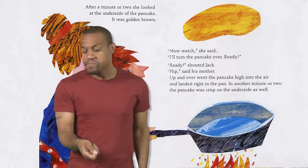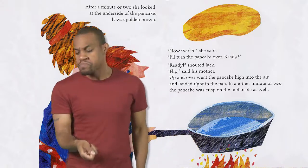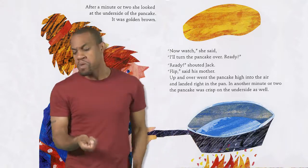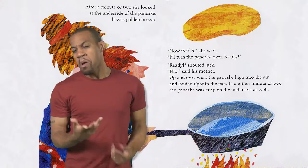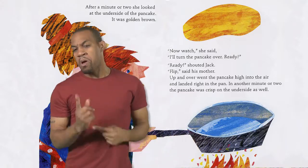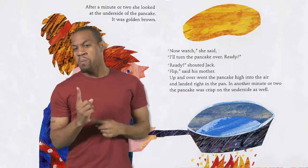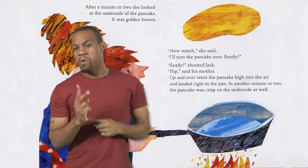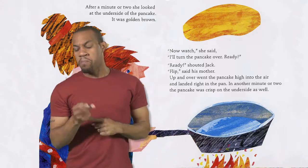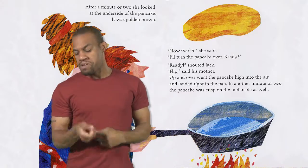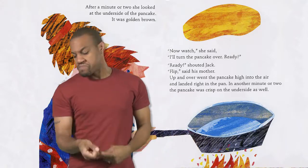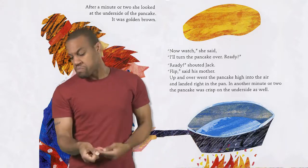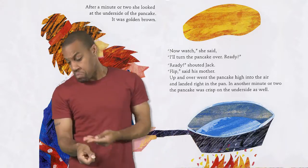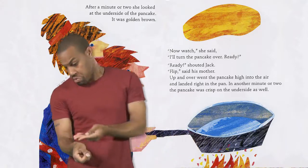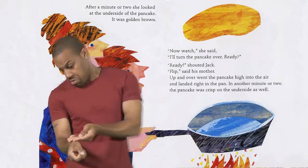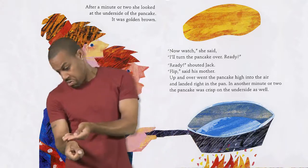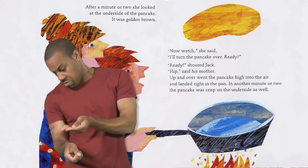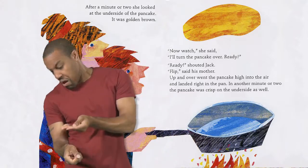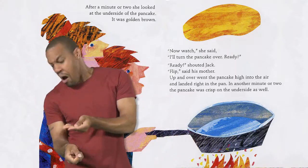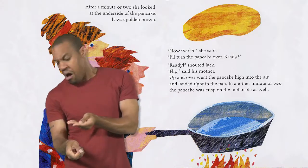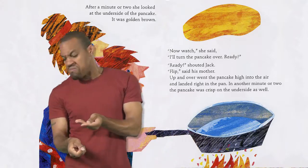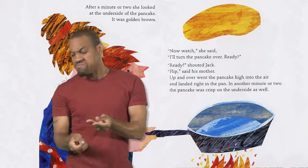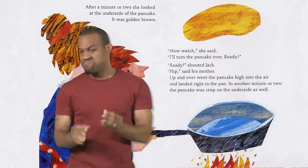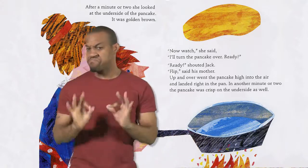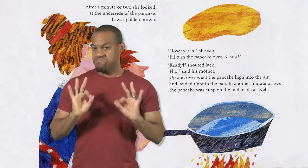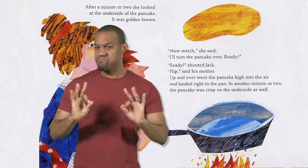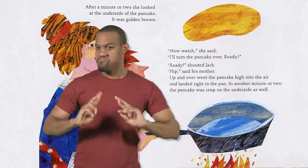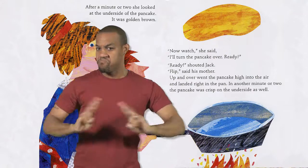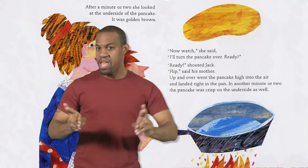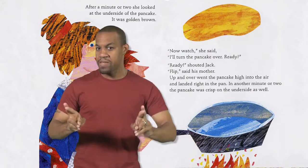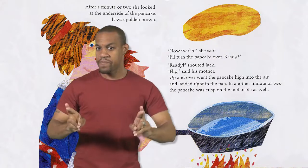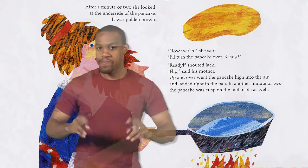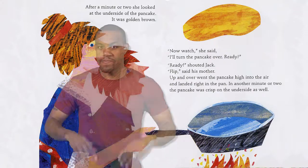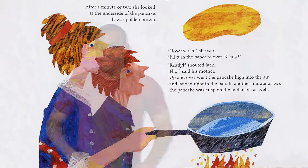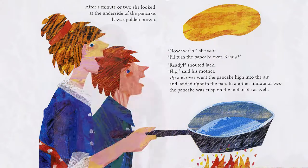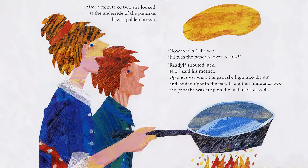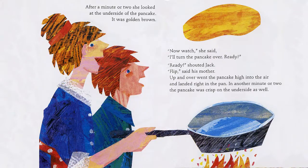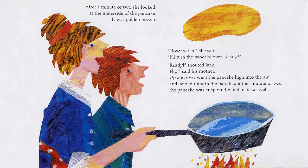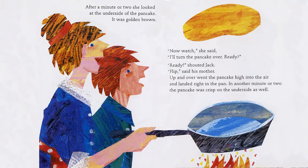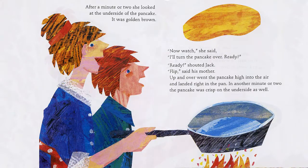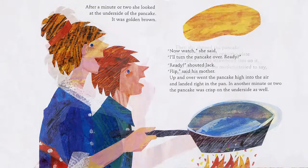In another minute or two The pancake was crisp on the underside as well